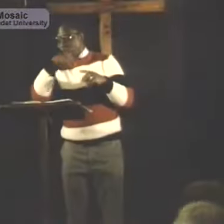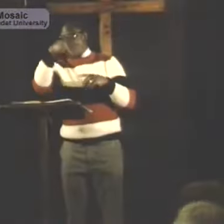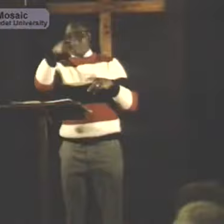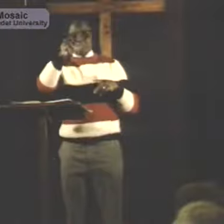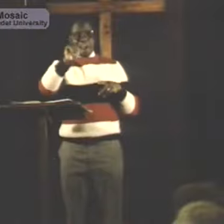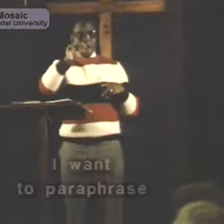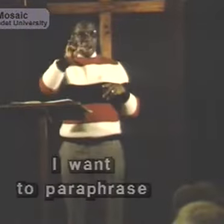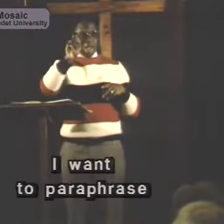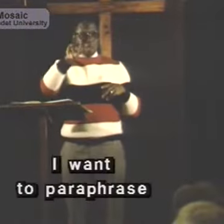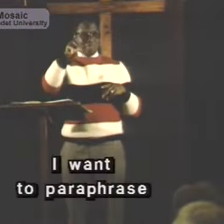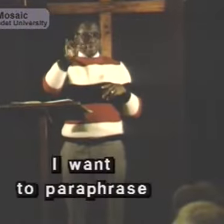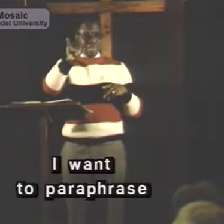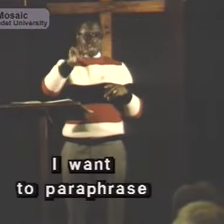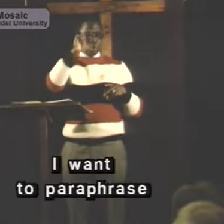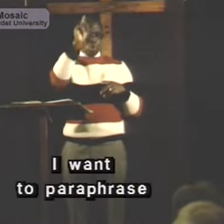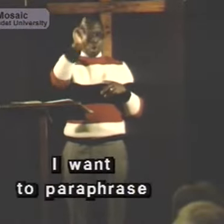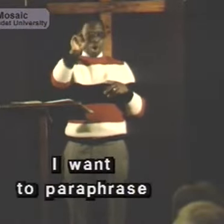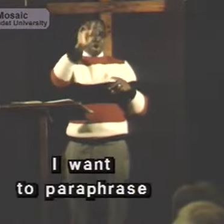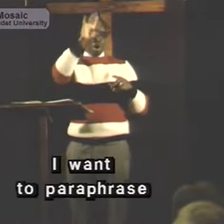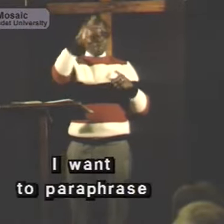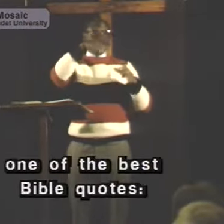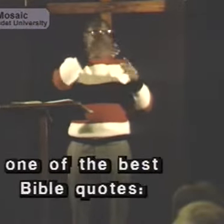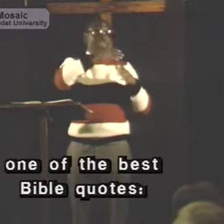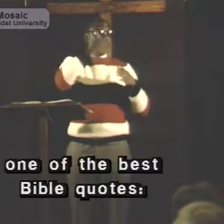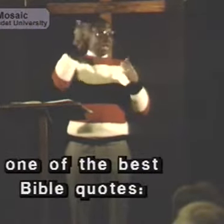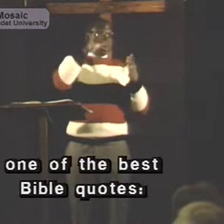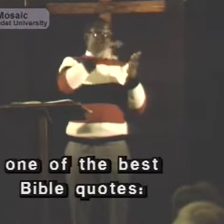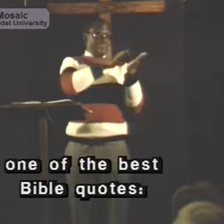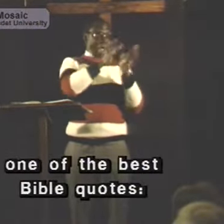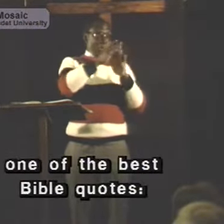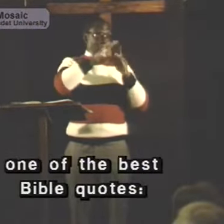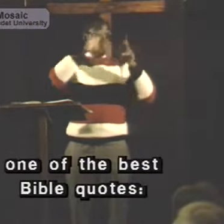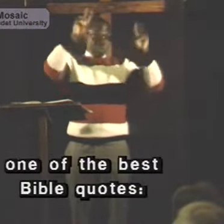I want to paraphrase one of the best Bible quotes.